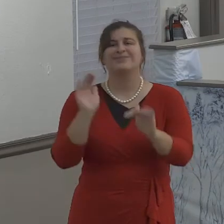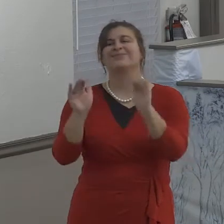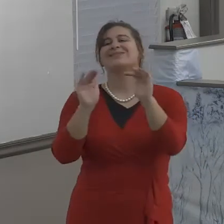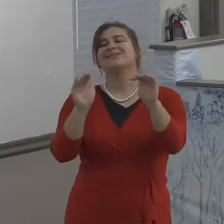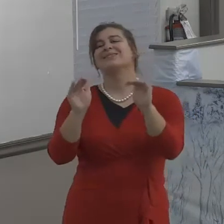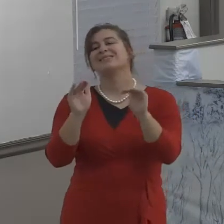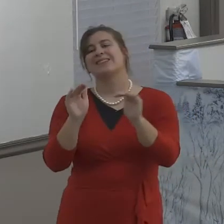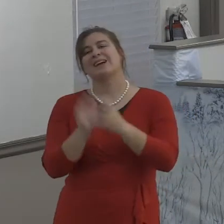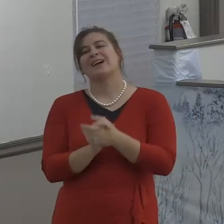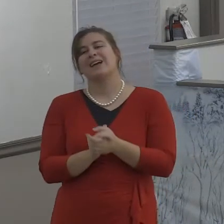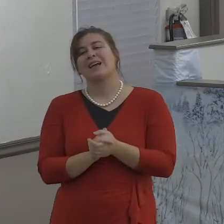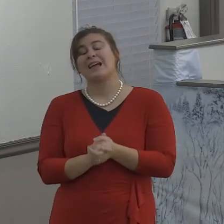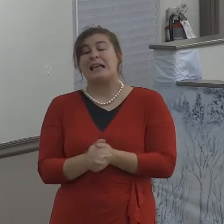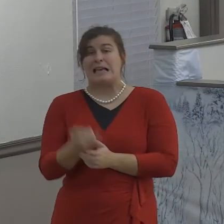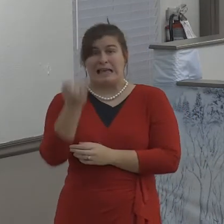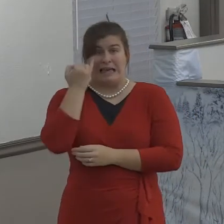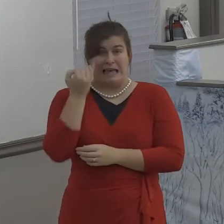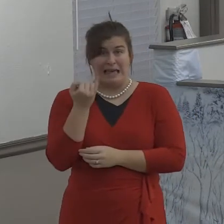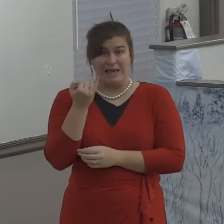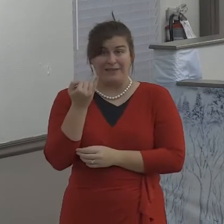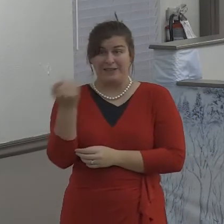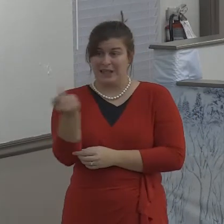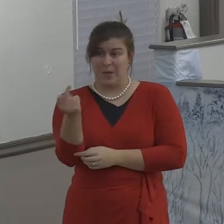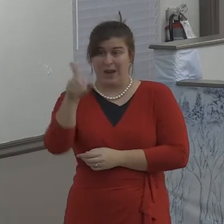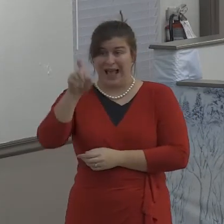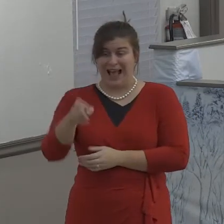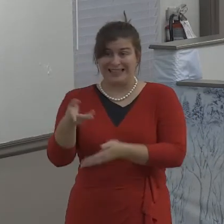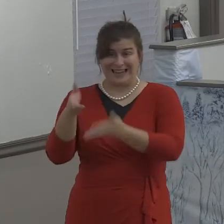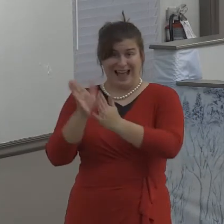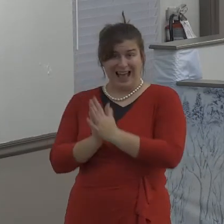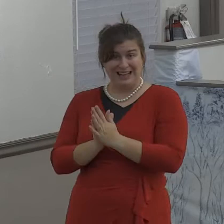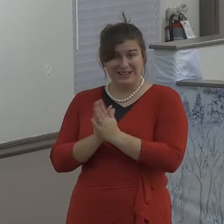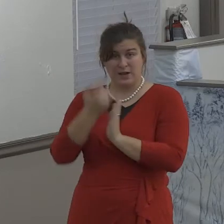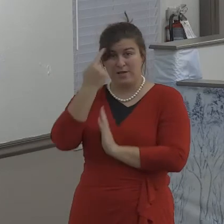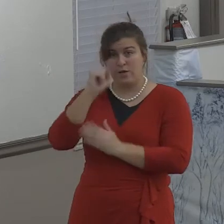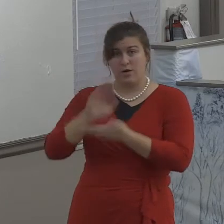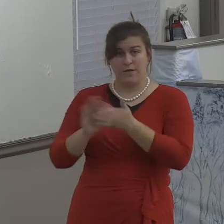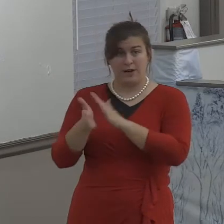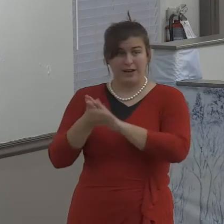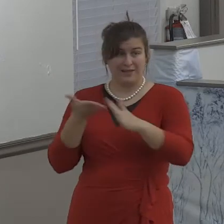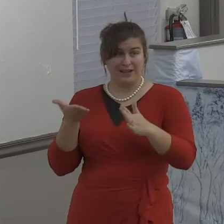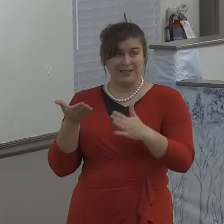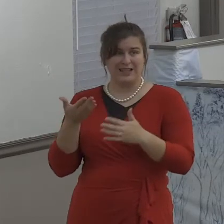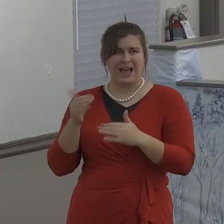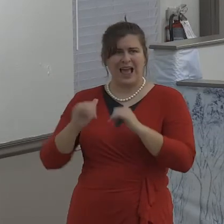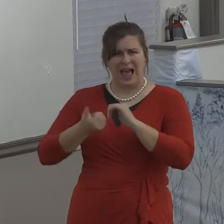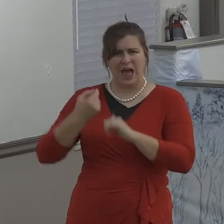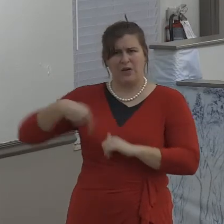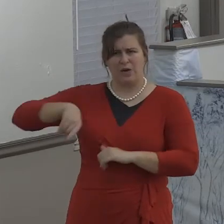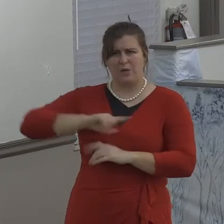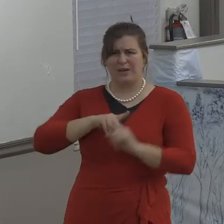of Christ not the image of the next best worldly fleshly thing.